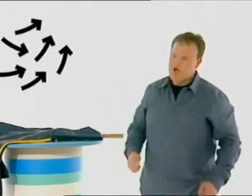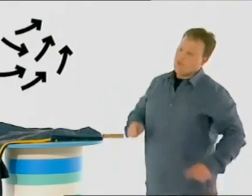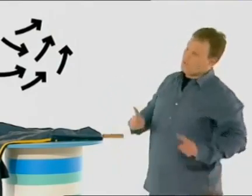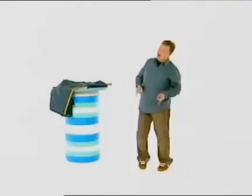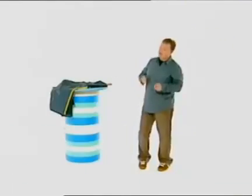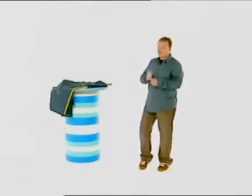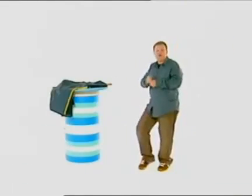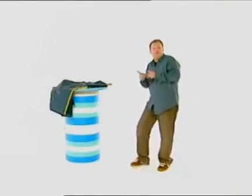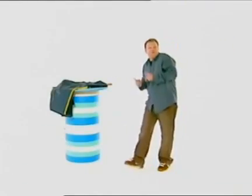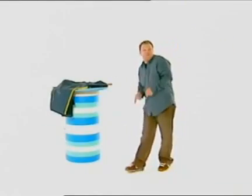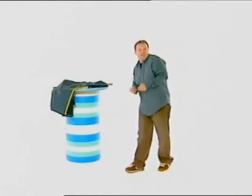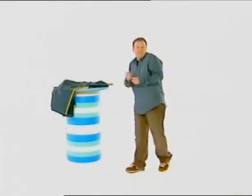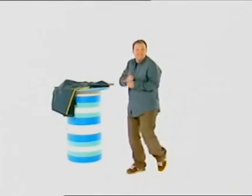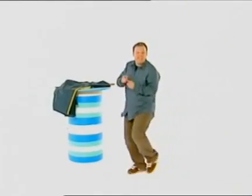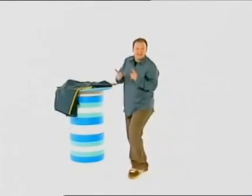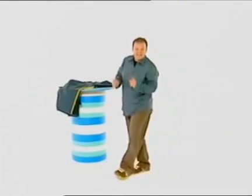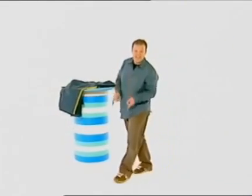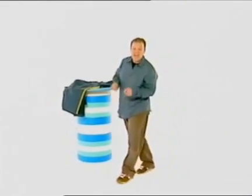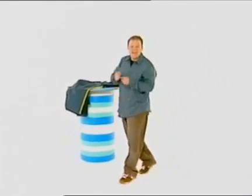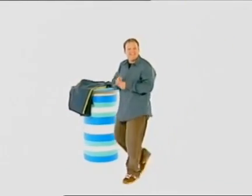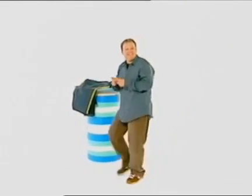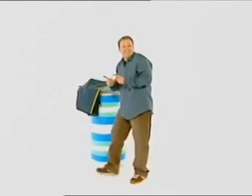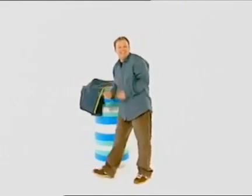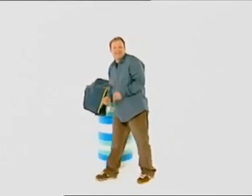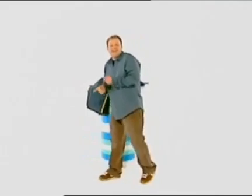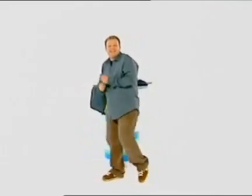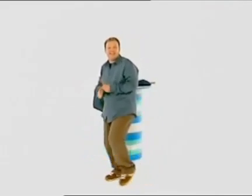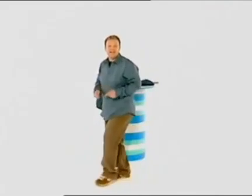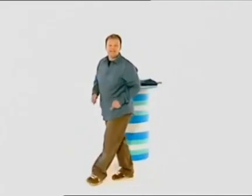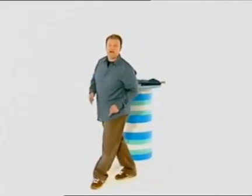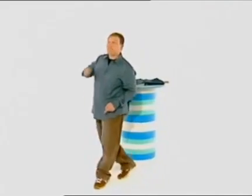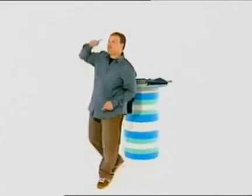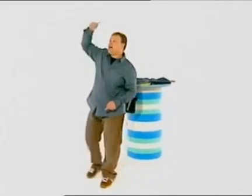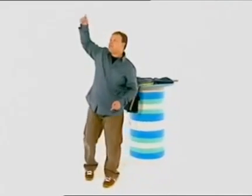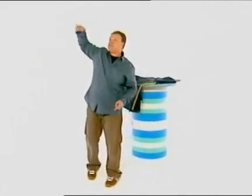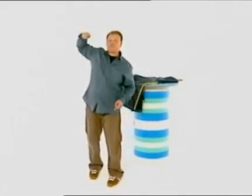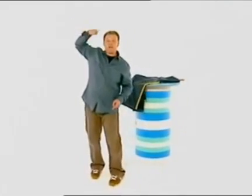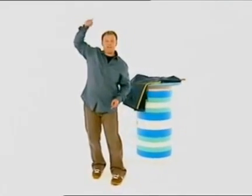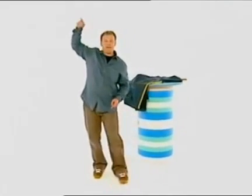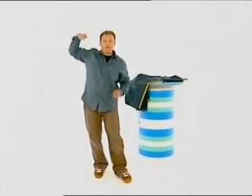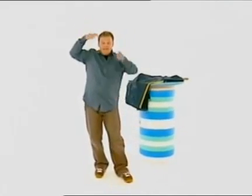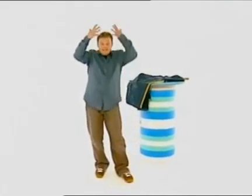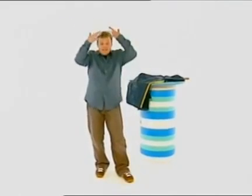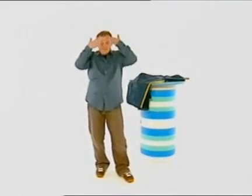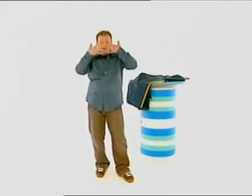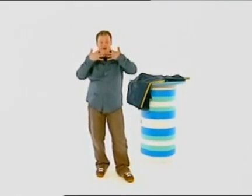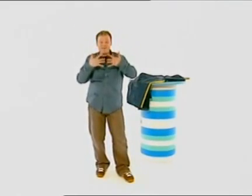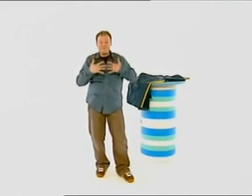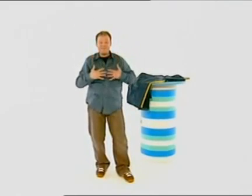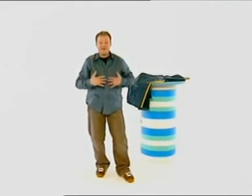The weather's always changing, changing, changing. Sometimes the sun is up, sometimes it's